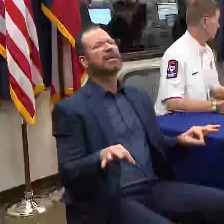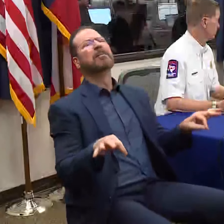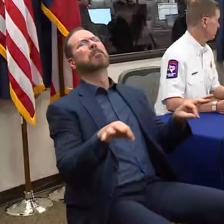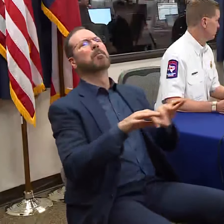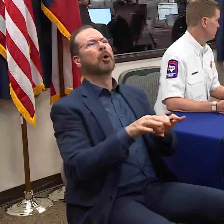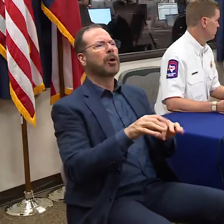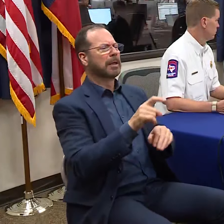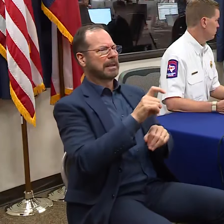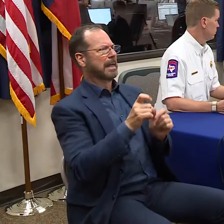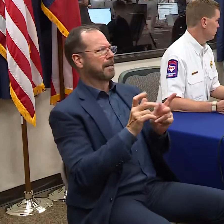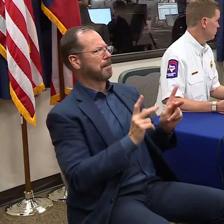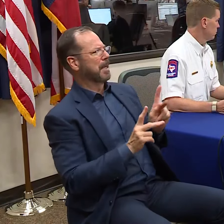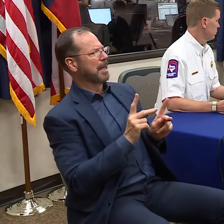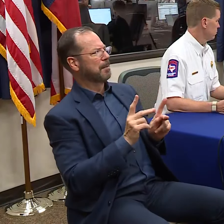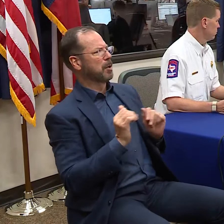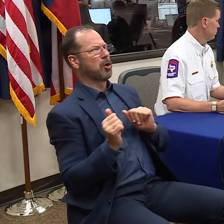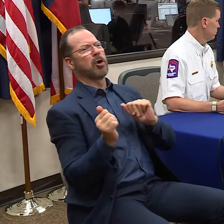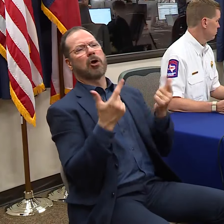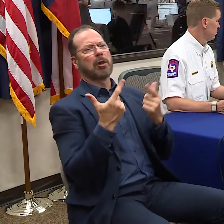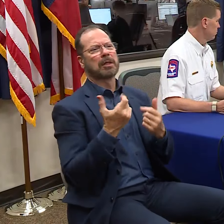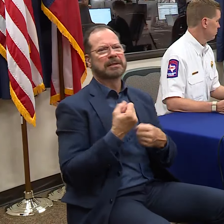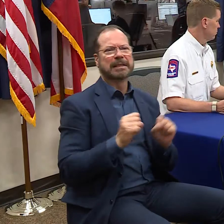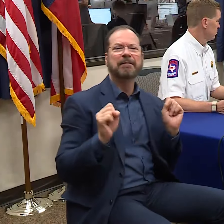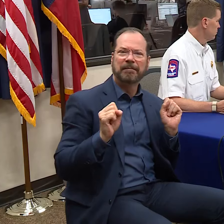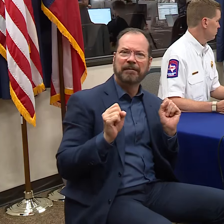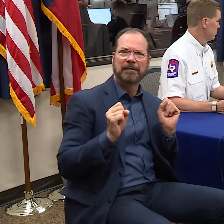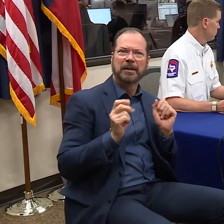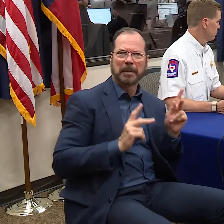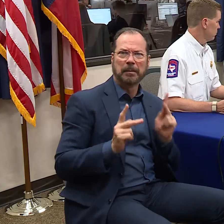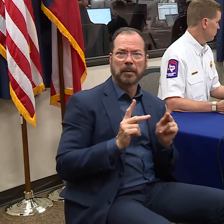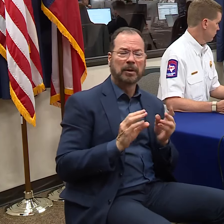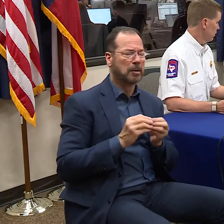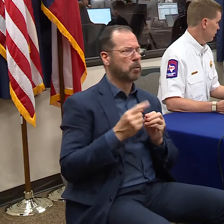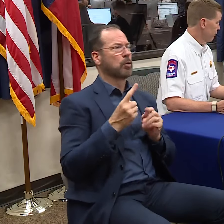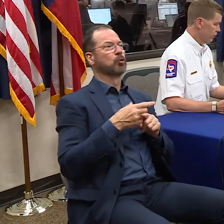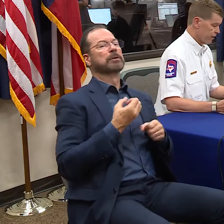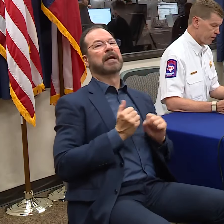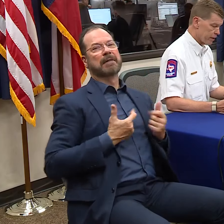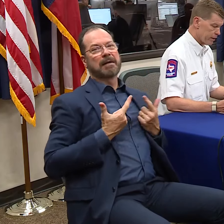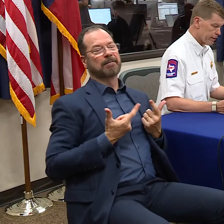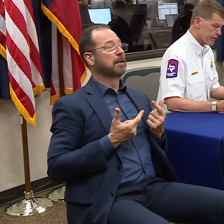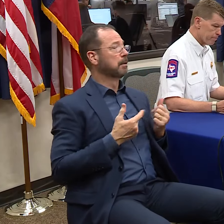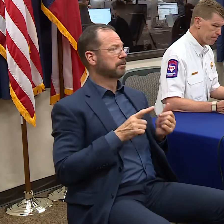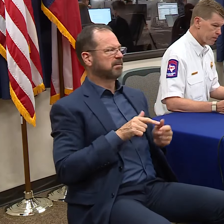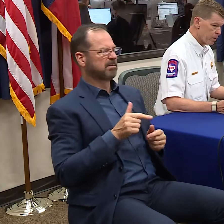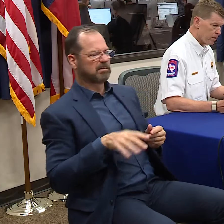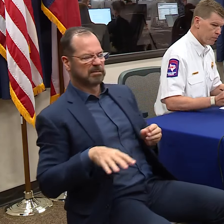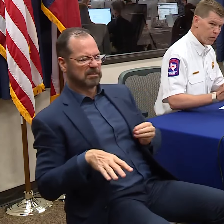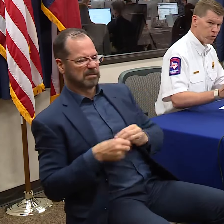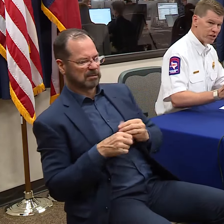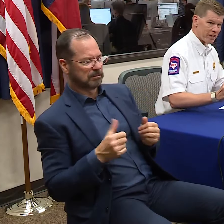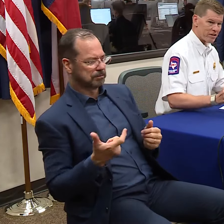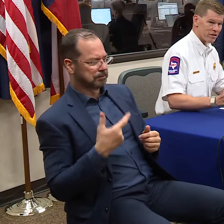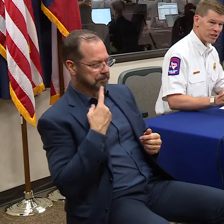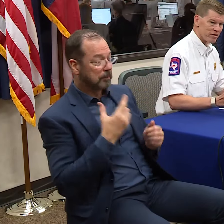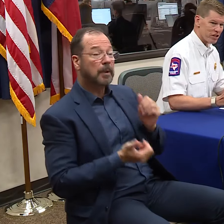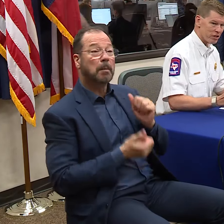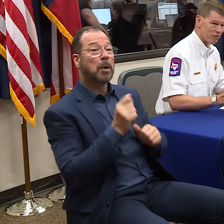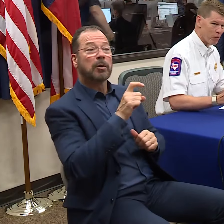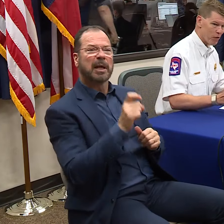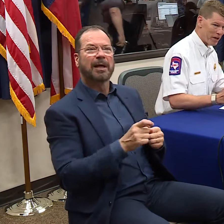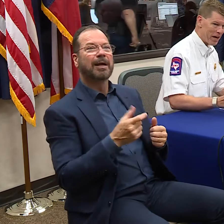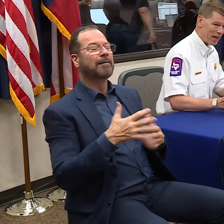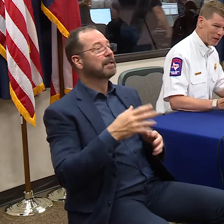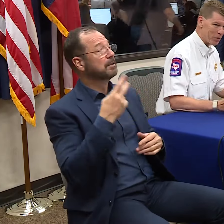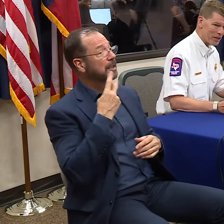Every Texan is safe, and that's our number one job, save lives. Governor, if I may, most Texans have